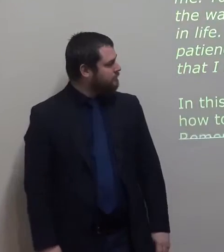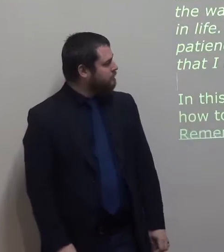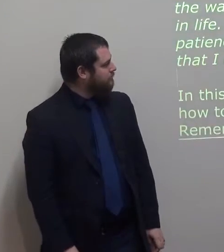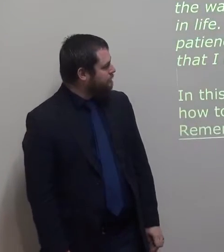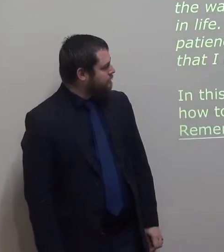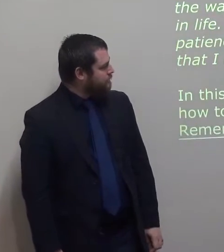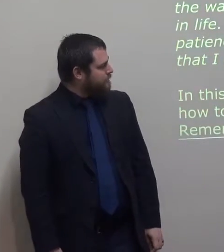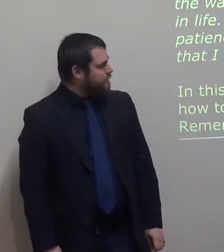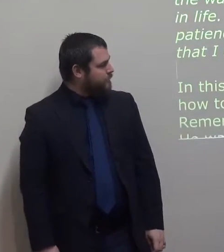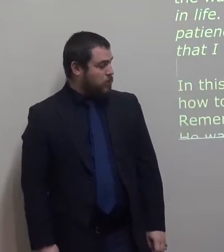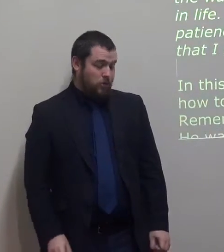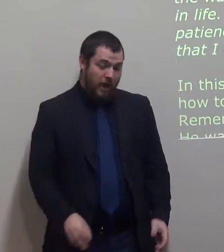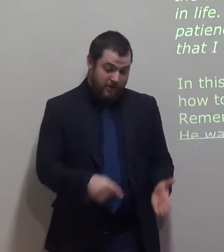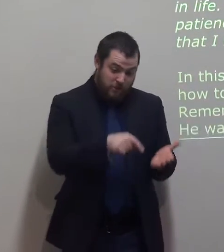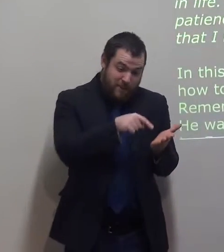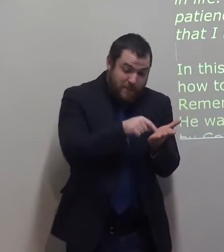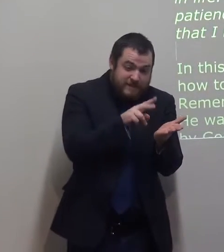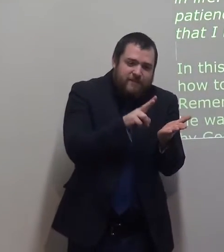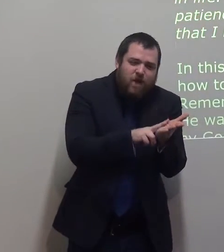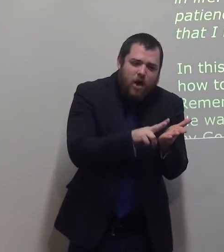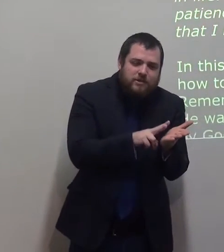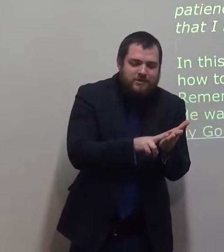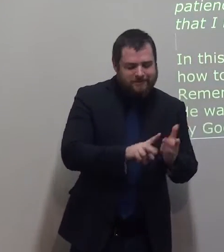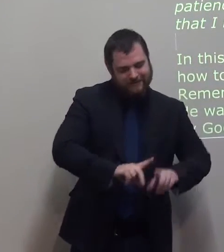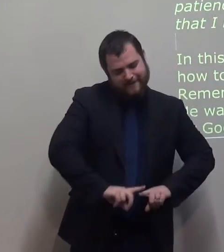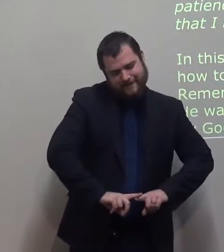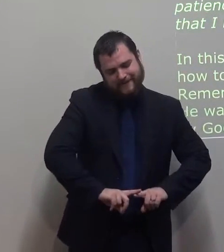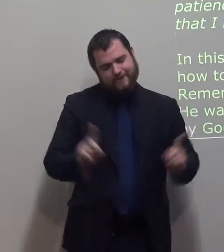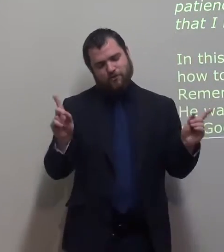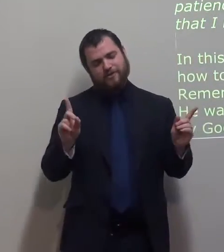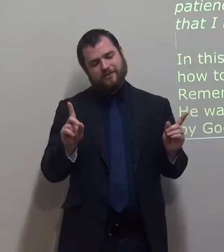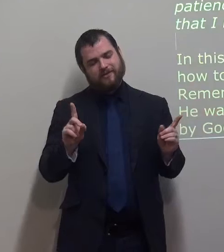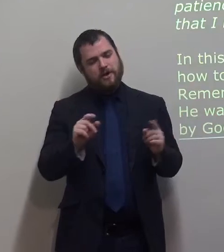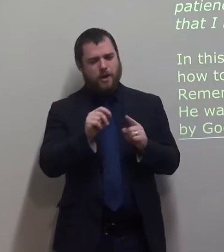Ministers who taught Timothy how to prepare to save him.